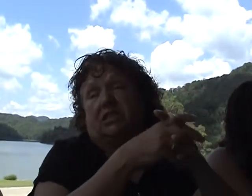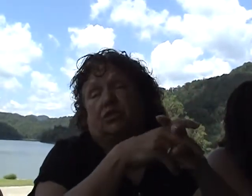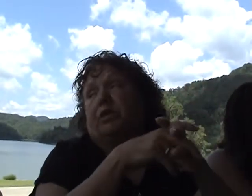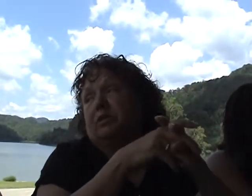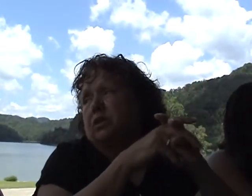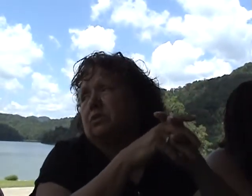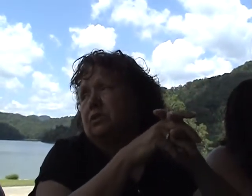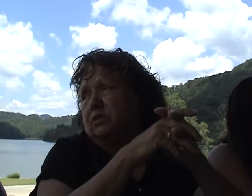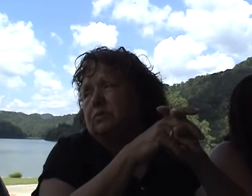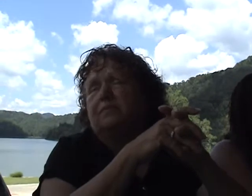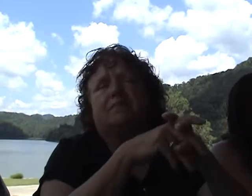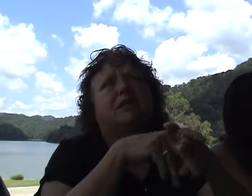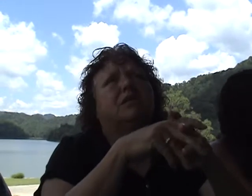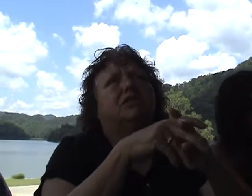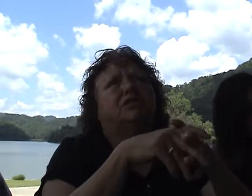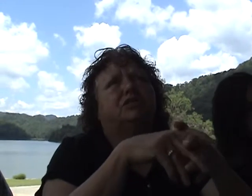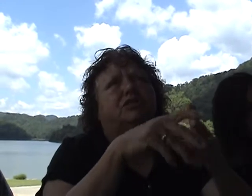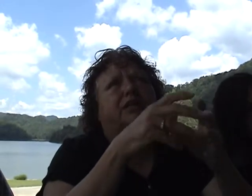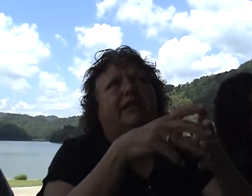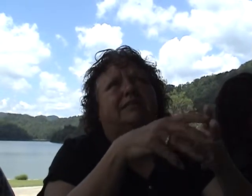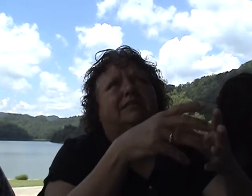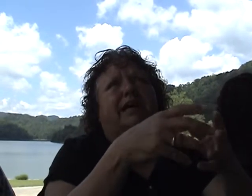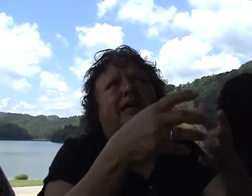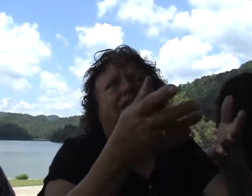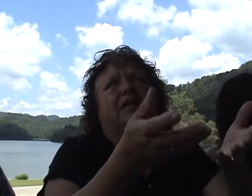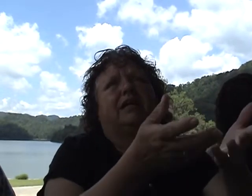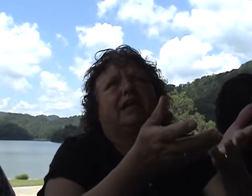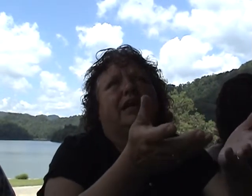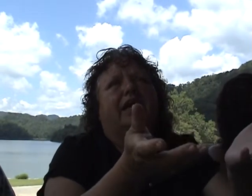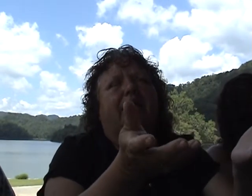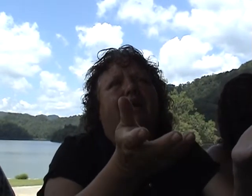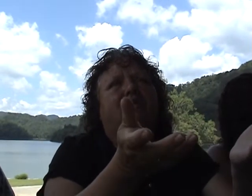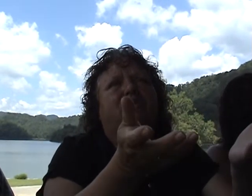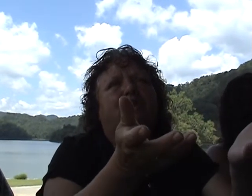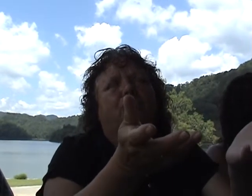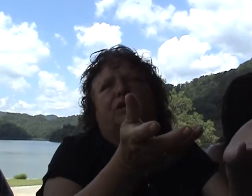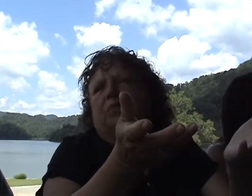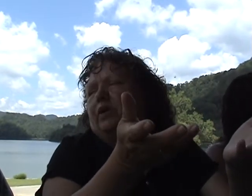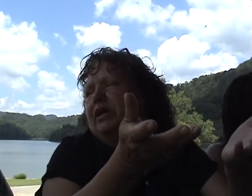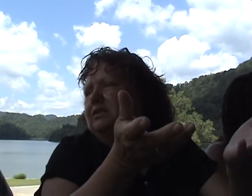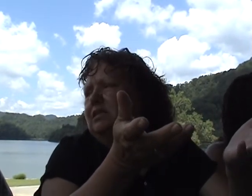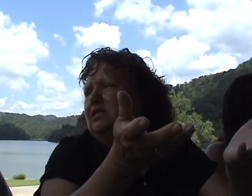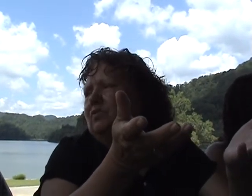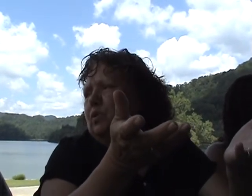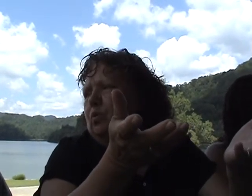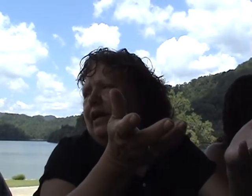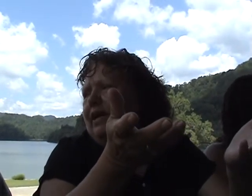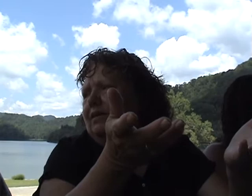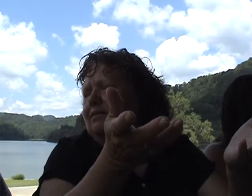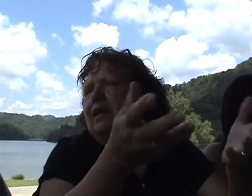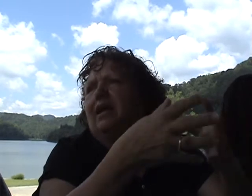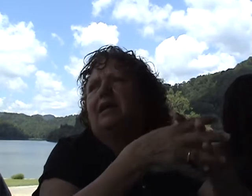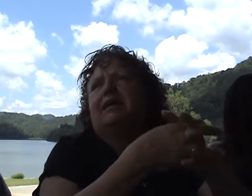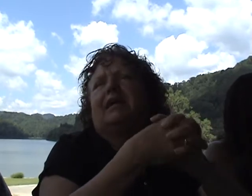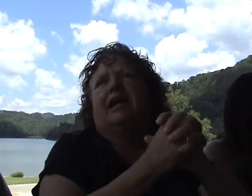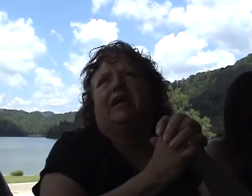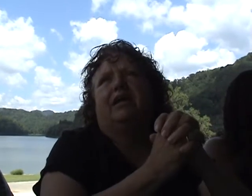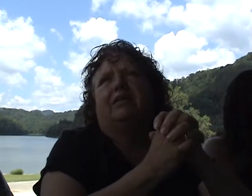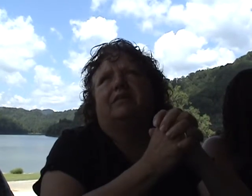because Grandma told her to. So she took it outside and she opened up her hands and it flew away. And